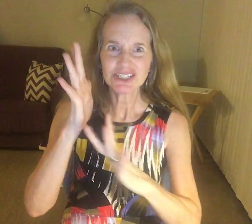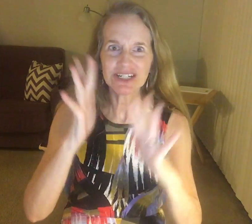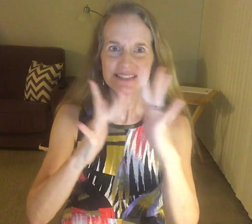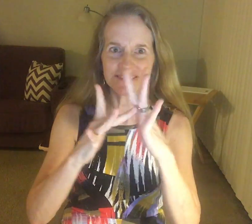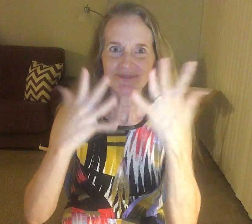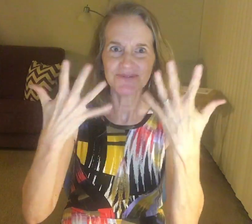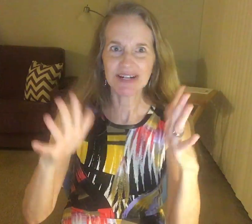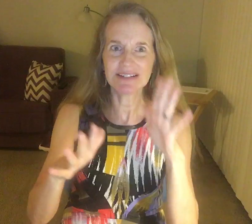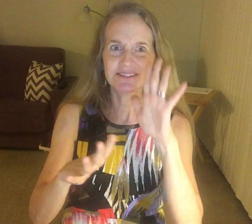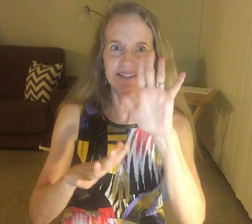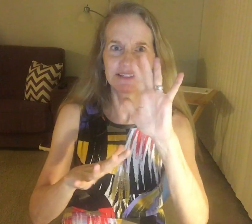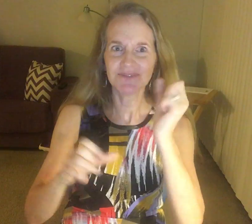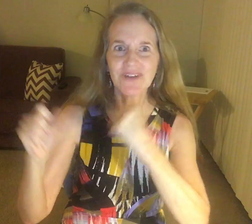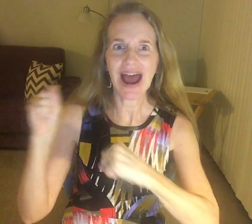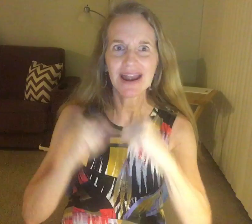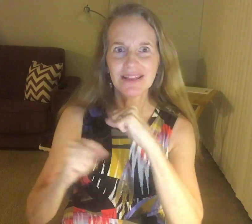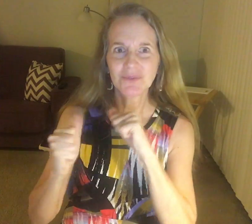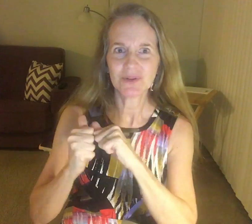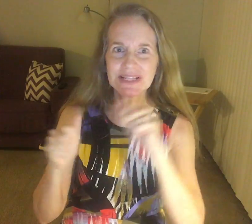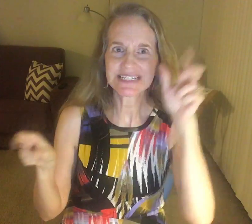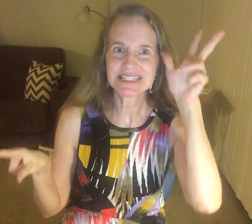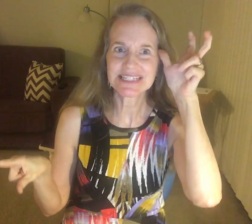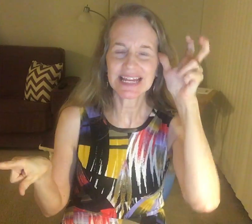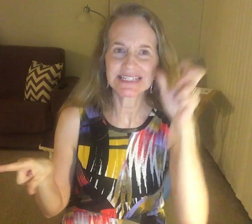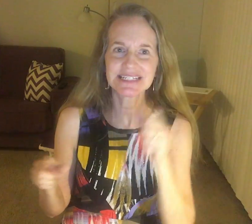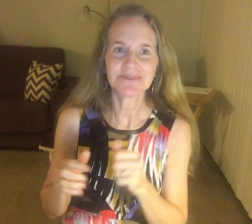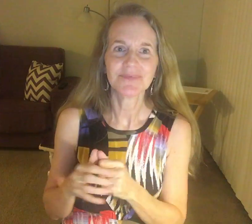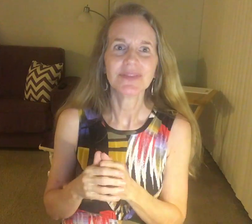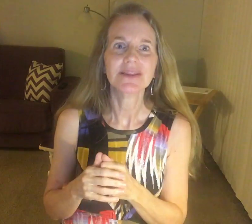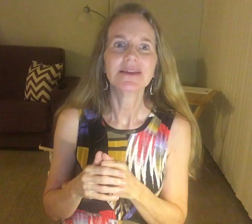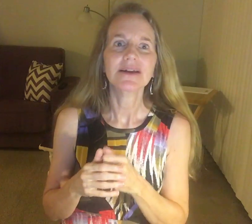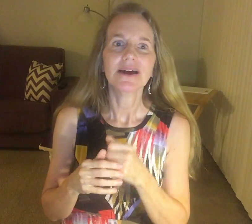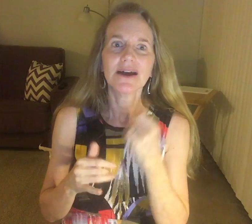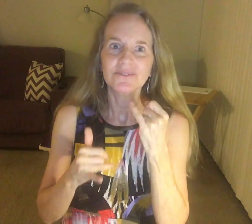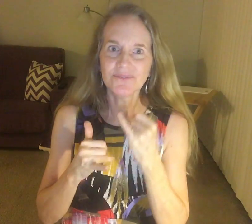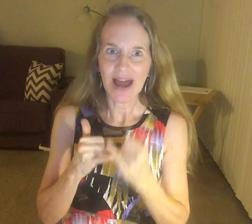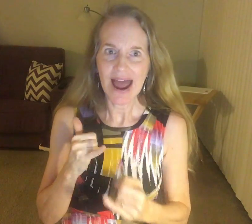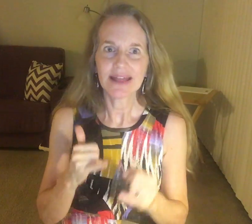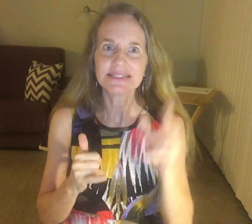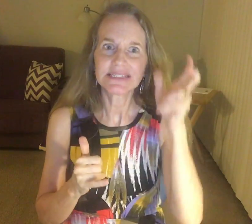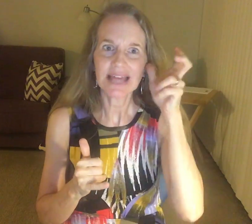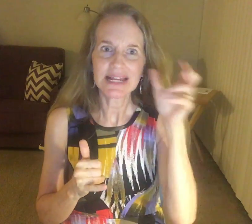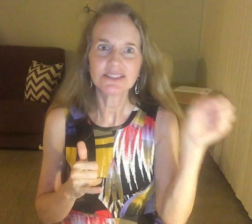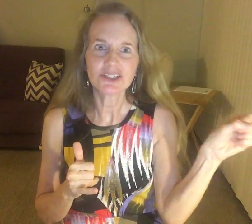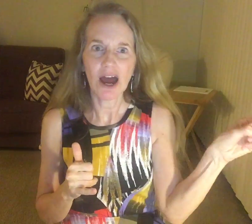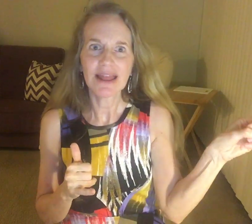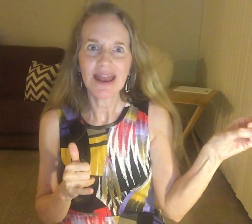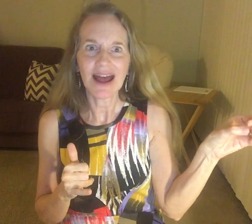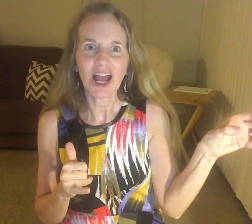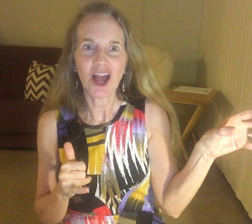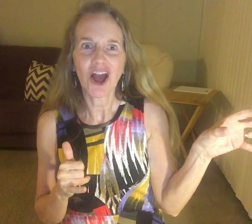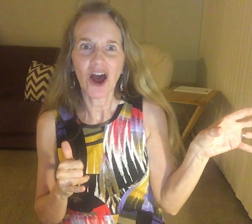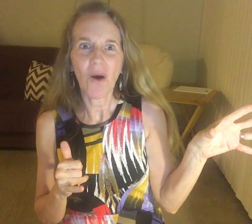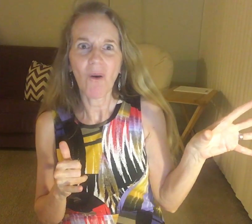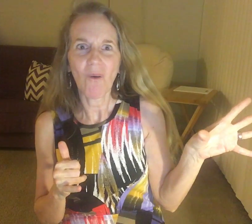she just finished his fighting against Satan. The fighting against Satan don't let go.